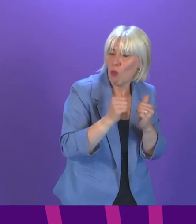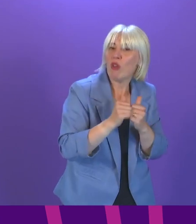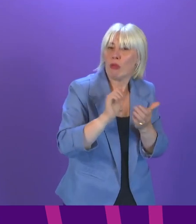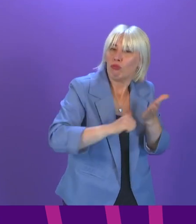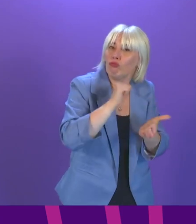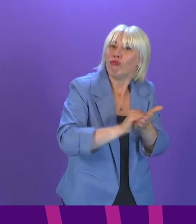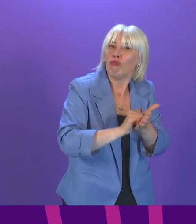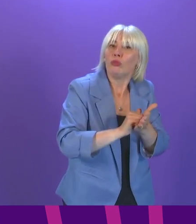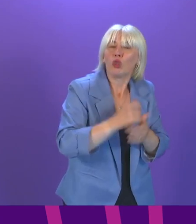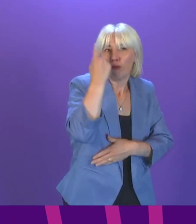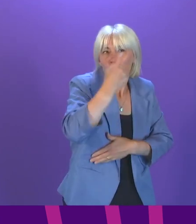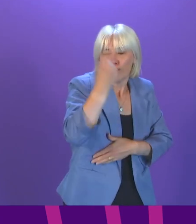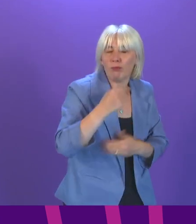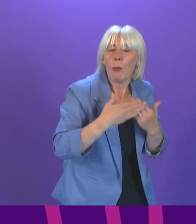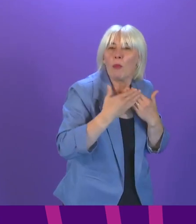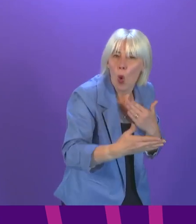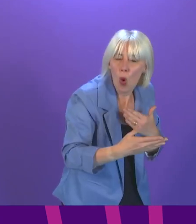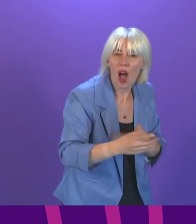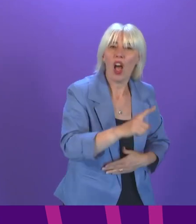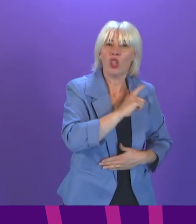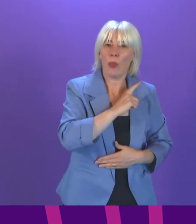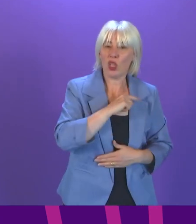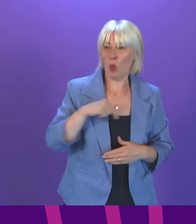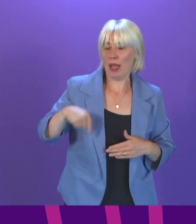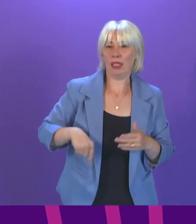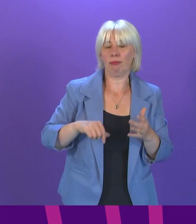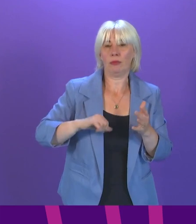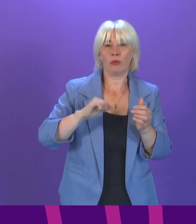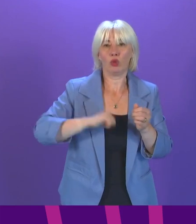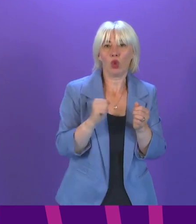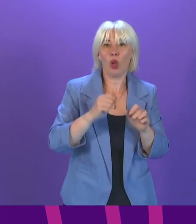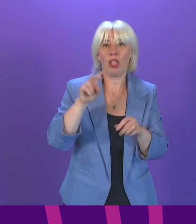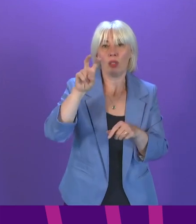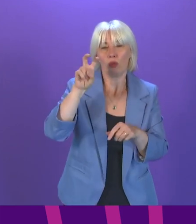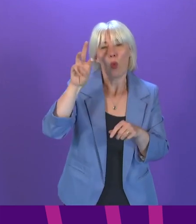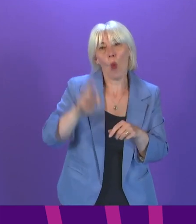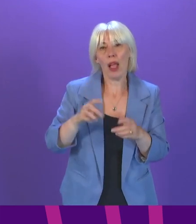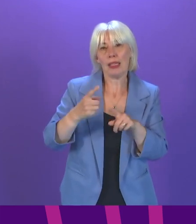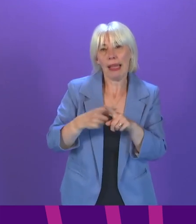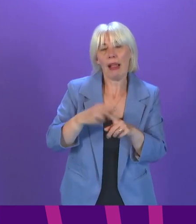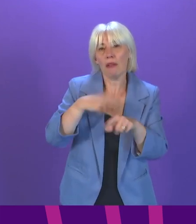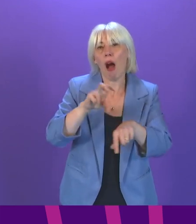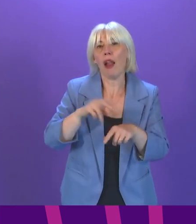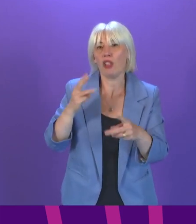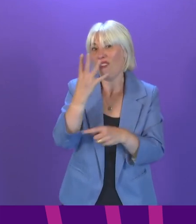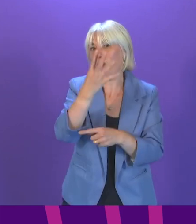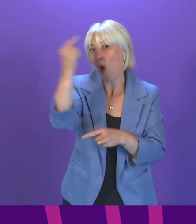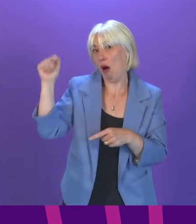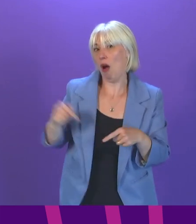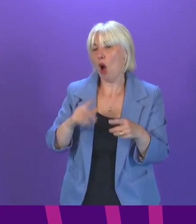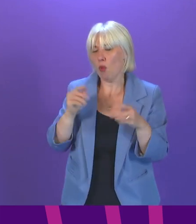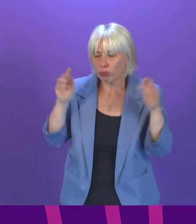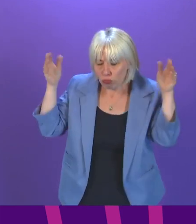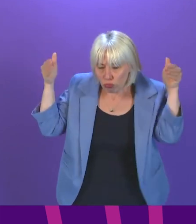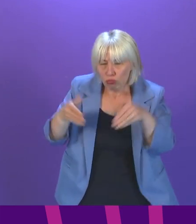take into account. So that is why the four governments have asked our Chief Medical Officers to do exactly that and to look at the wider